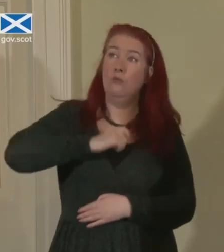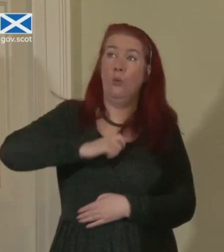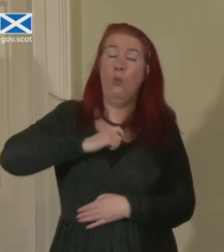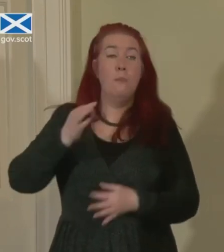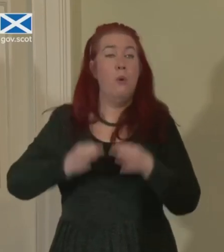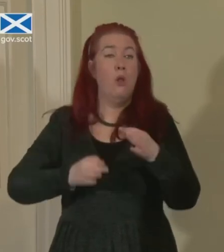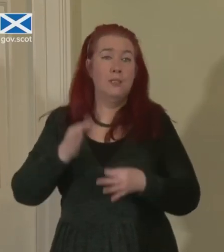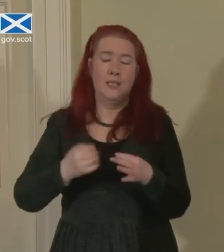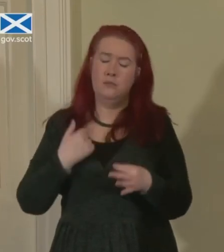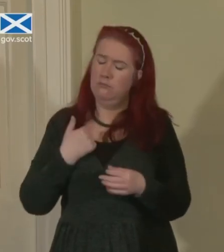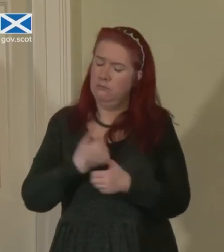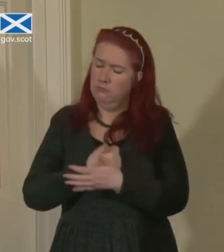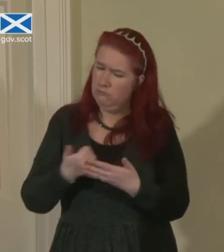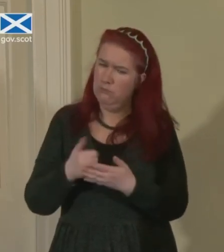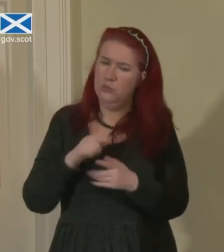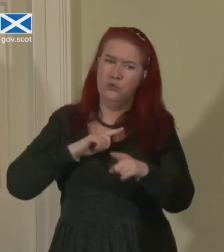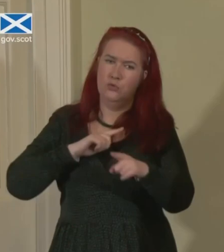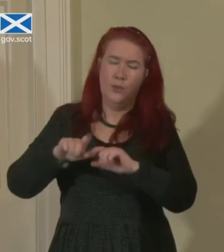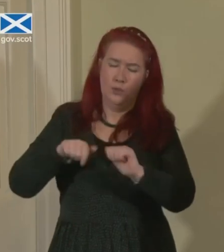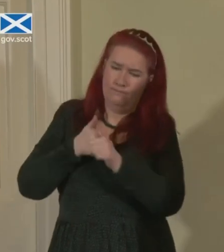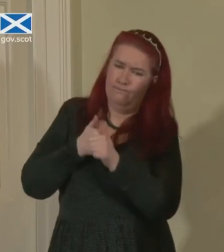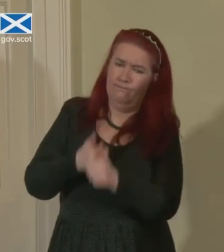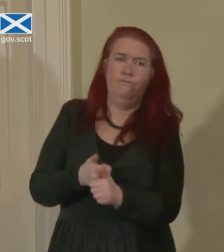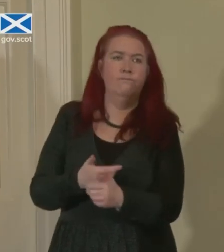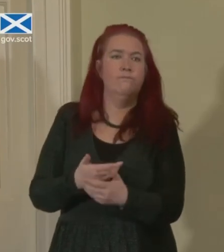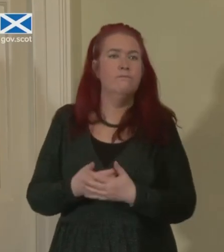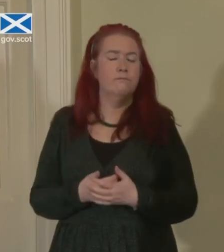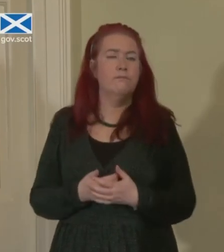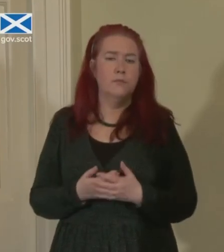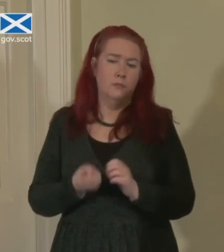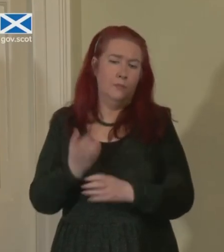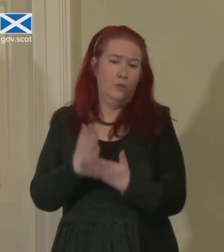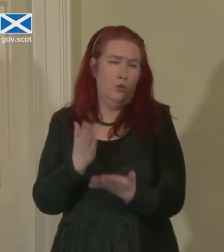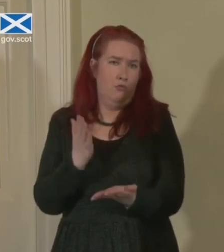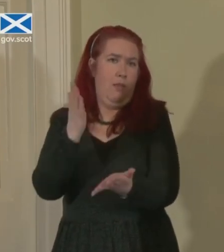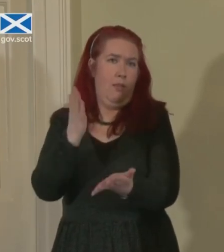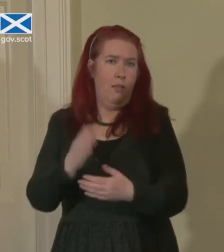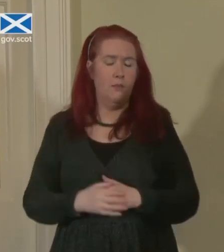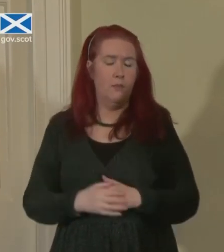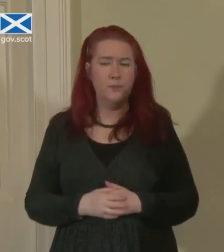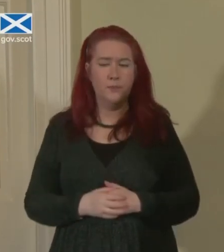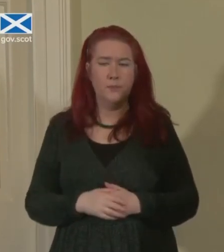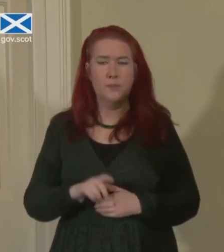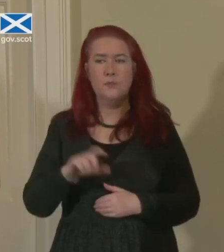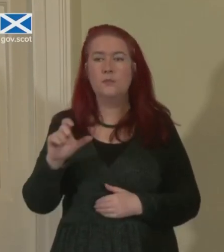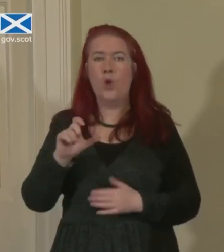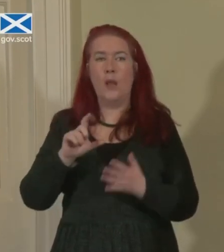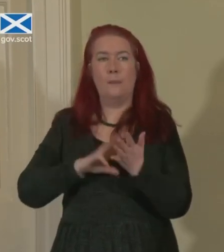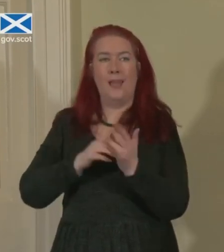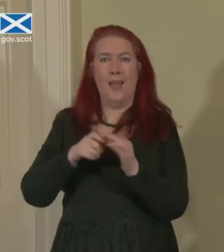I will always seek to do everything I can to turn that into a reality. Colin McKay.